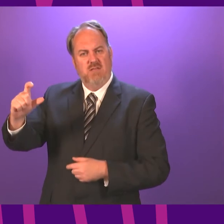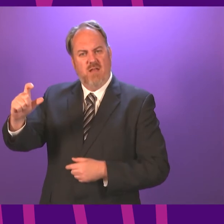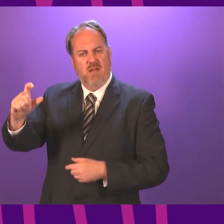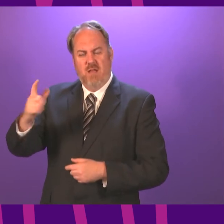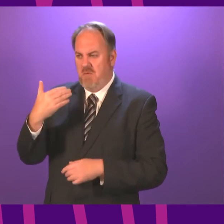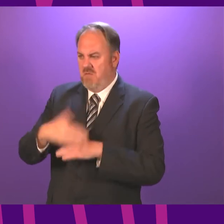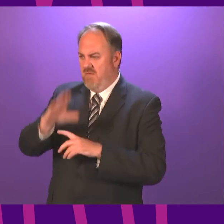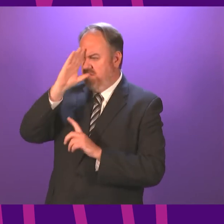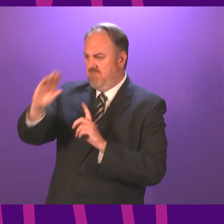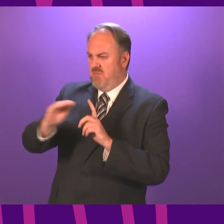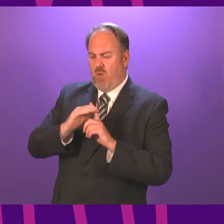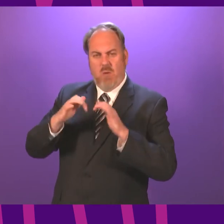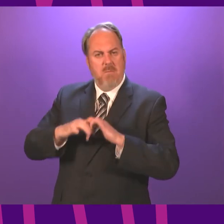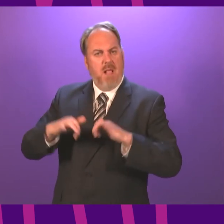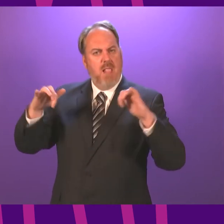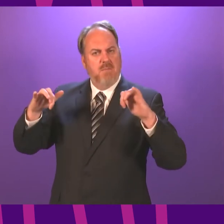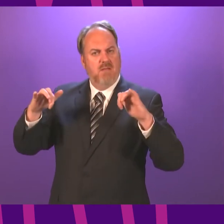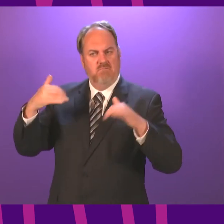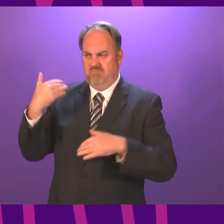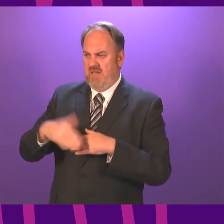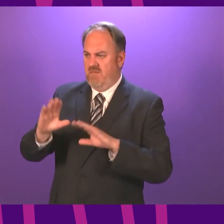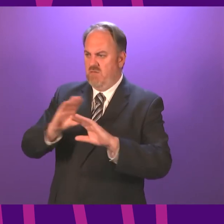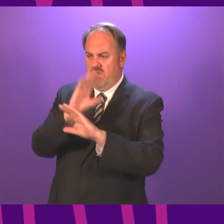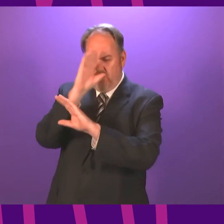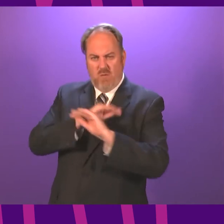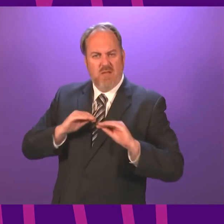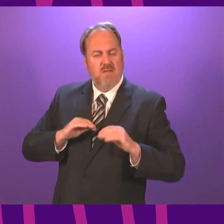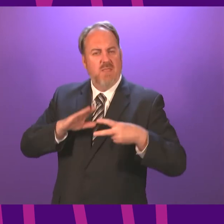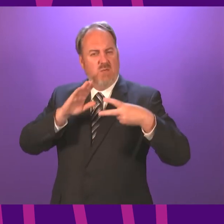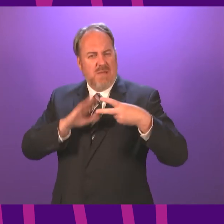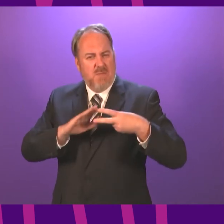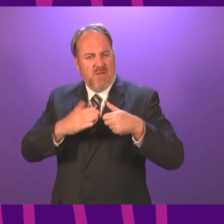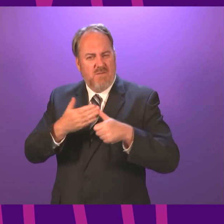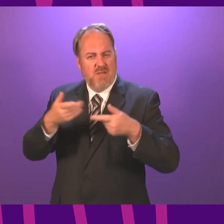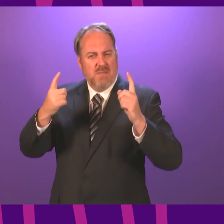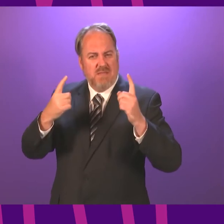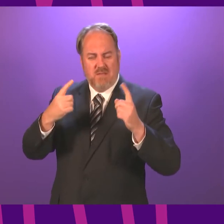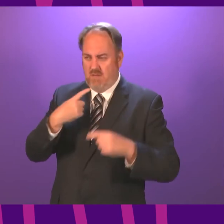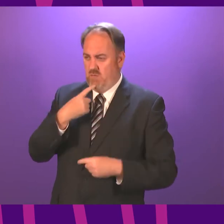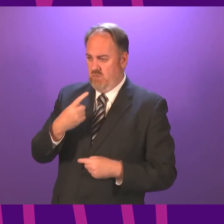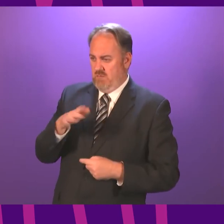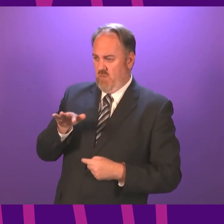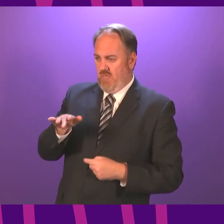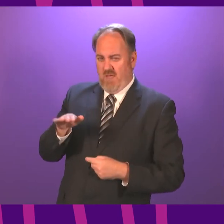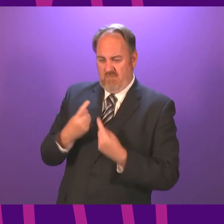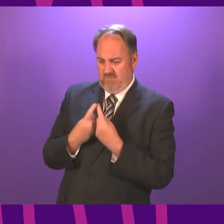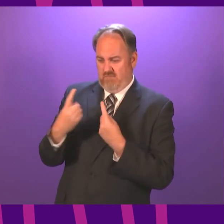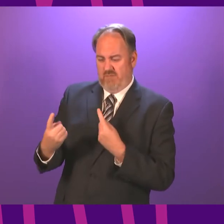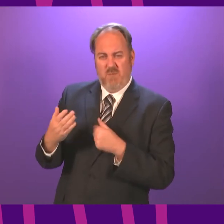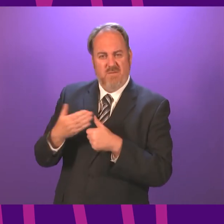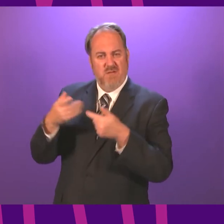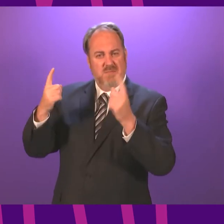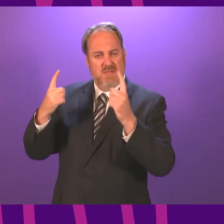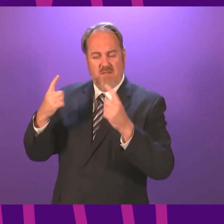nothing to Parliament about these new restrictions. The Deputy First Minister, whose name was on the amendment, sat a few feet away from the First